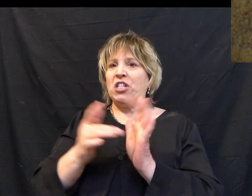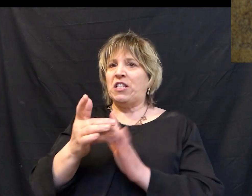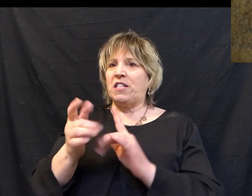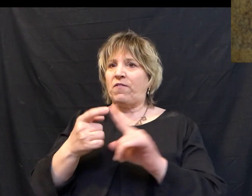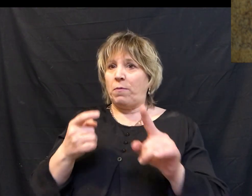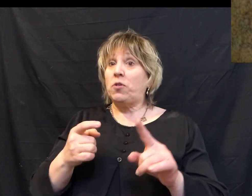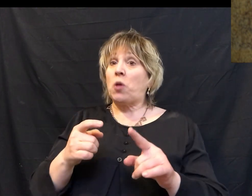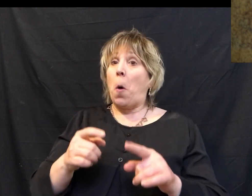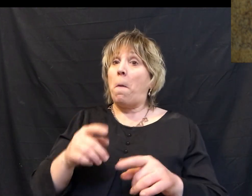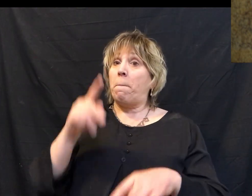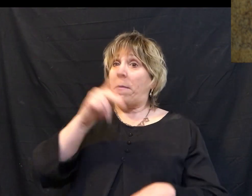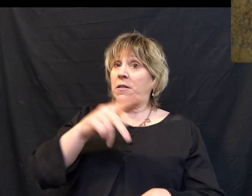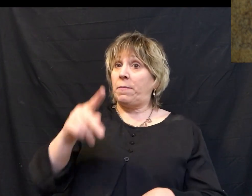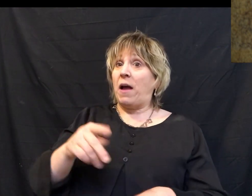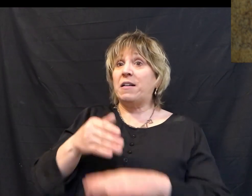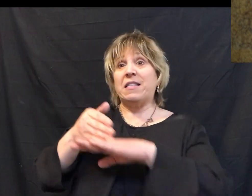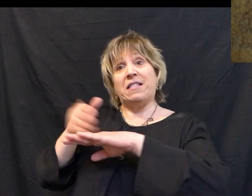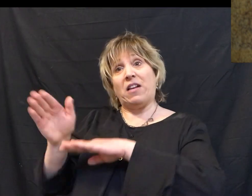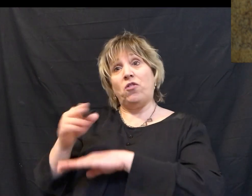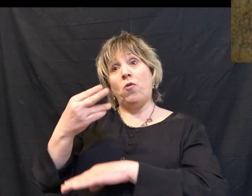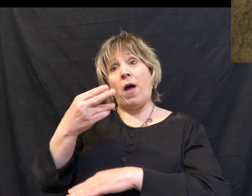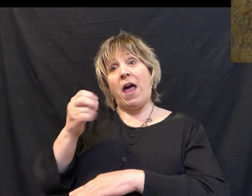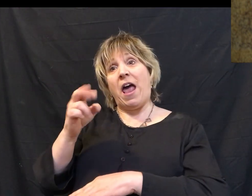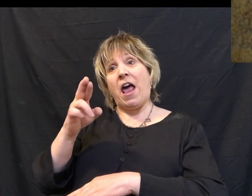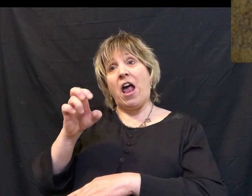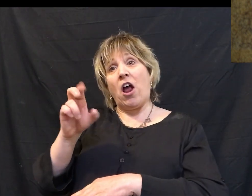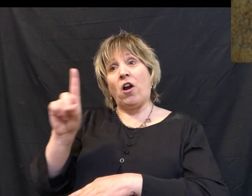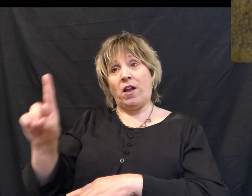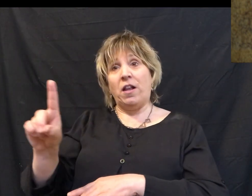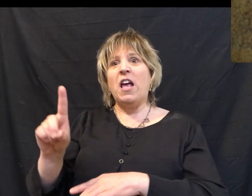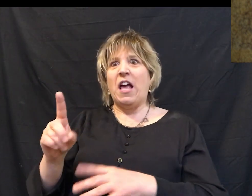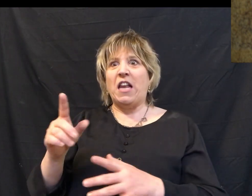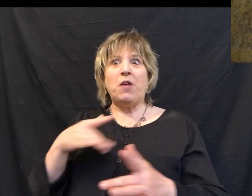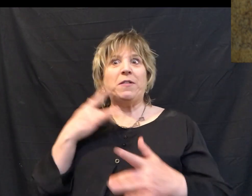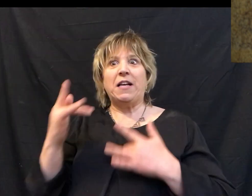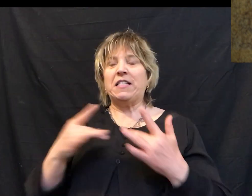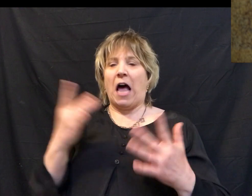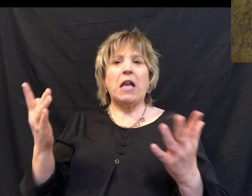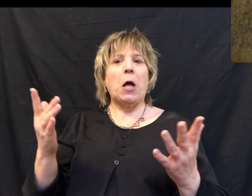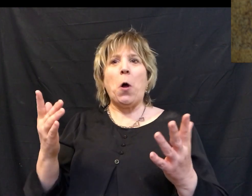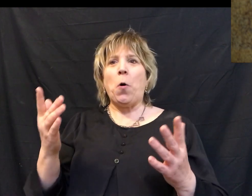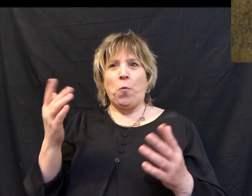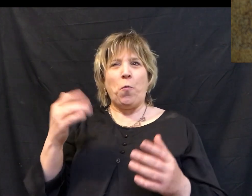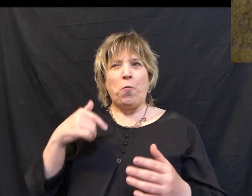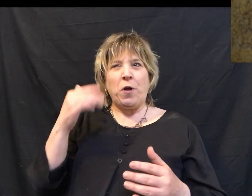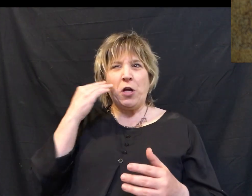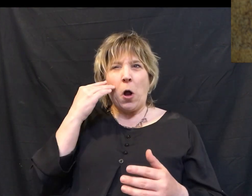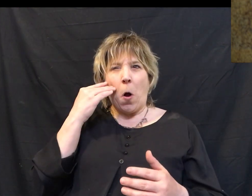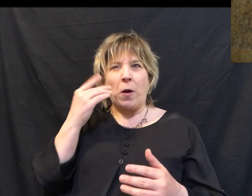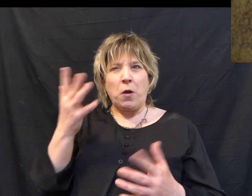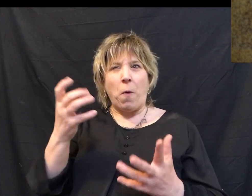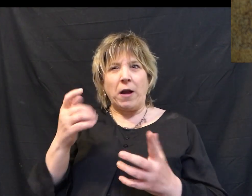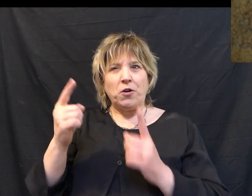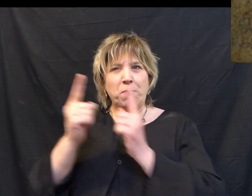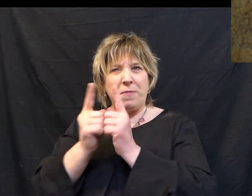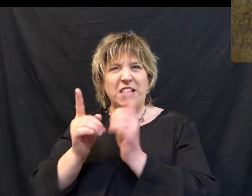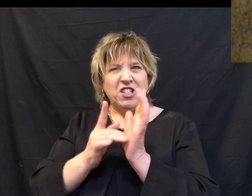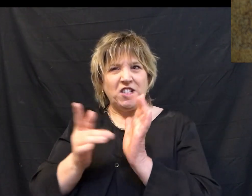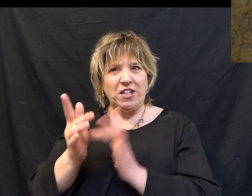And so Pilate sent him to Herod. Well, Herod was kind of excited about this. And we're told in the scripture that he wanted to meet